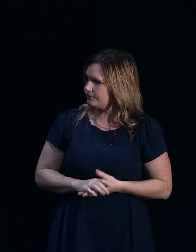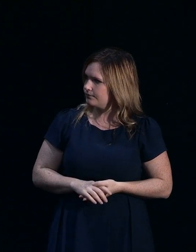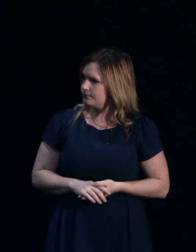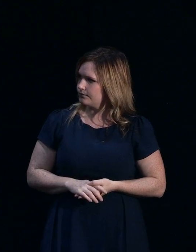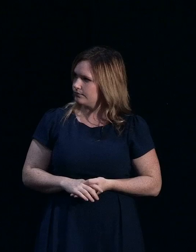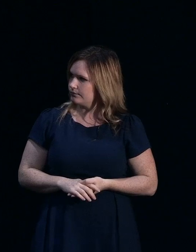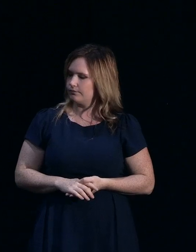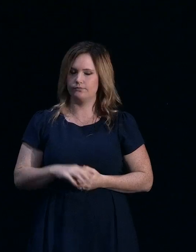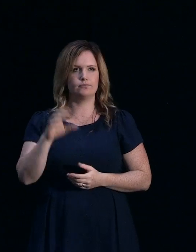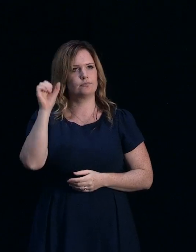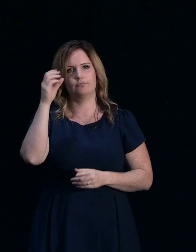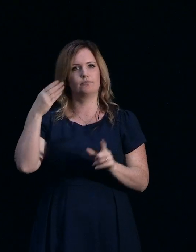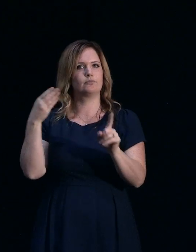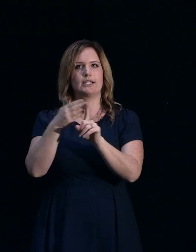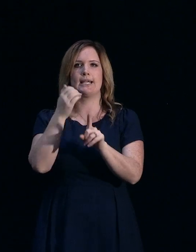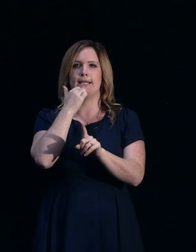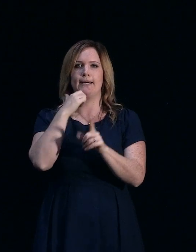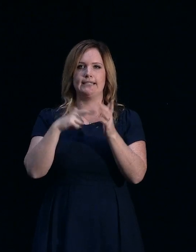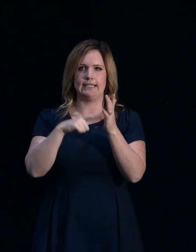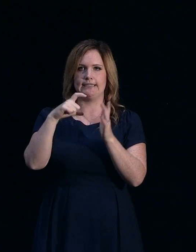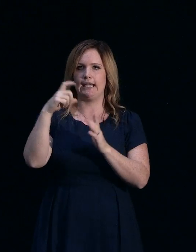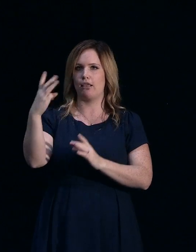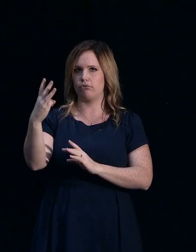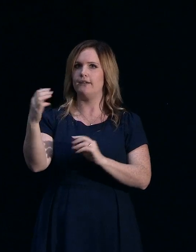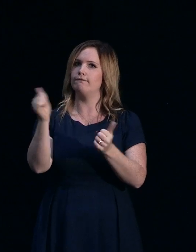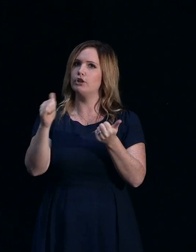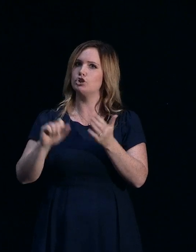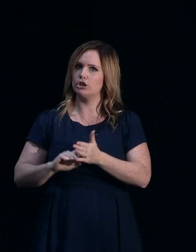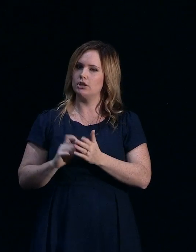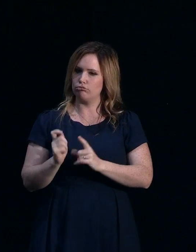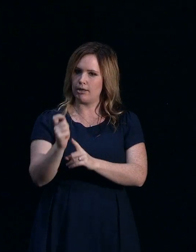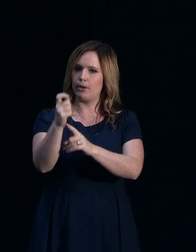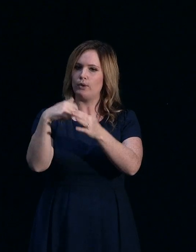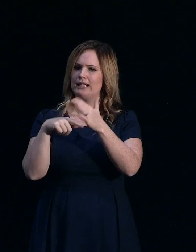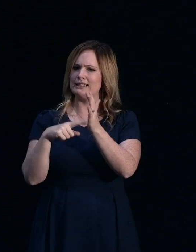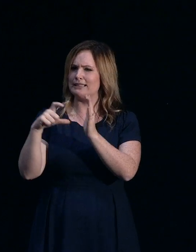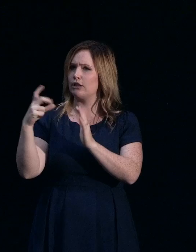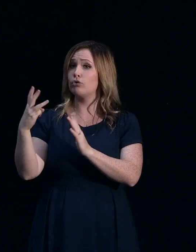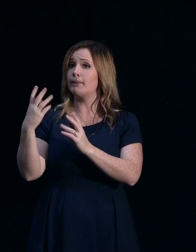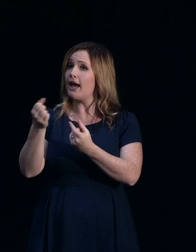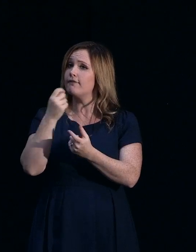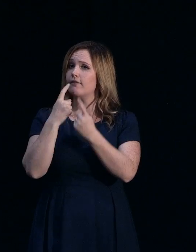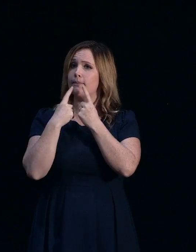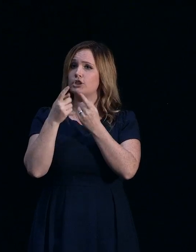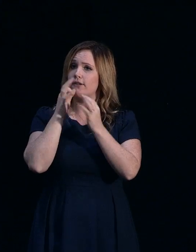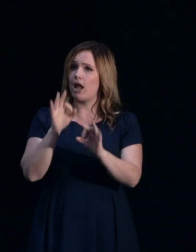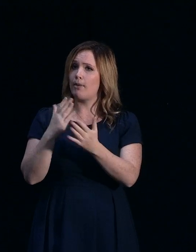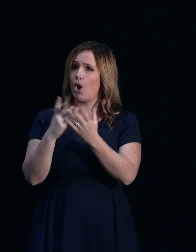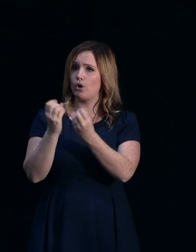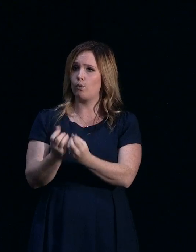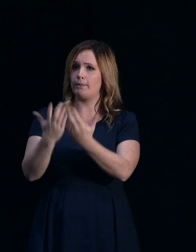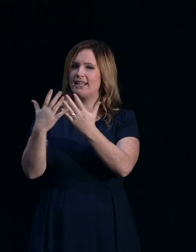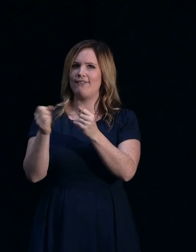the exact number of TC3 houses that we've rebuilt in TC3. It is on our website though. There's a special category